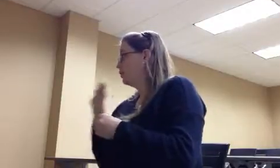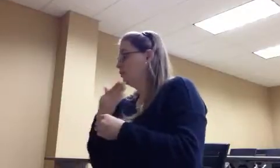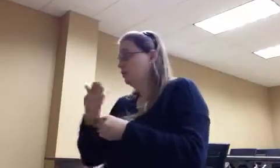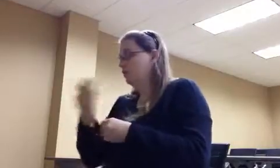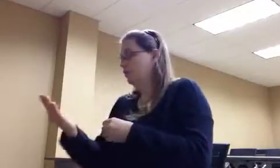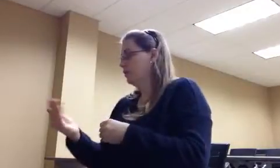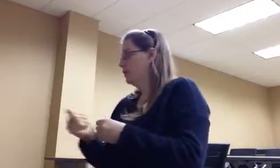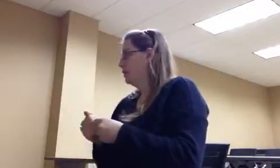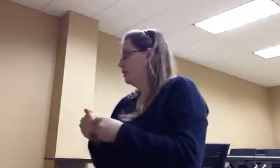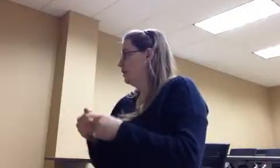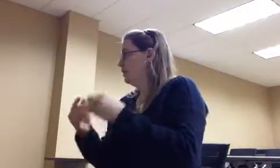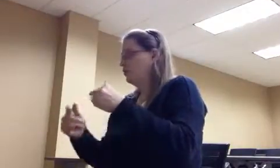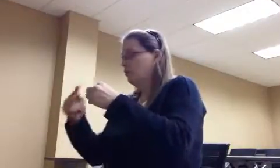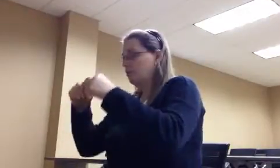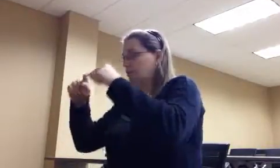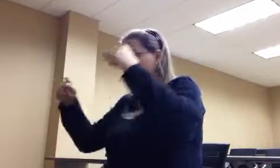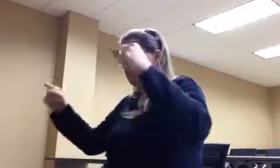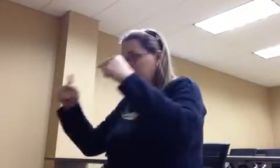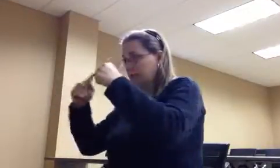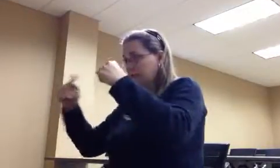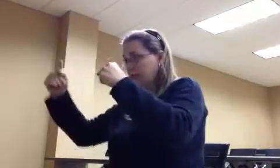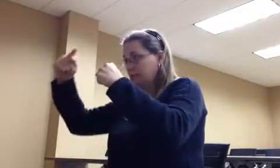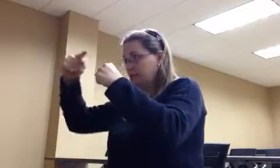Then go up another line. And draw a squiggly line right there.